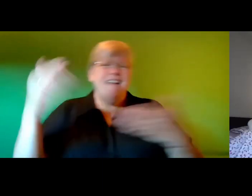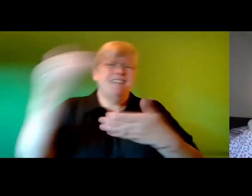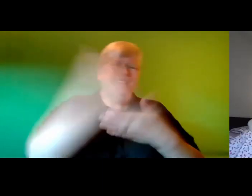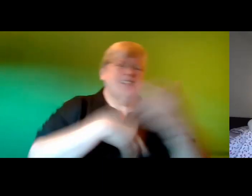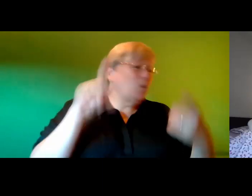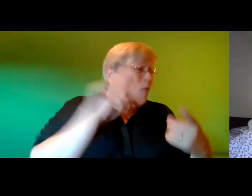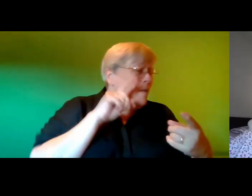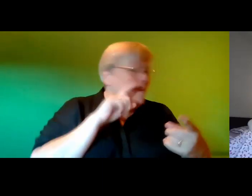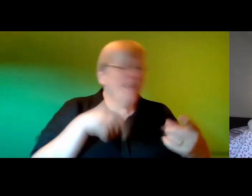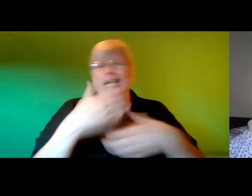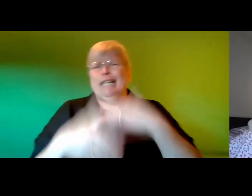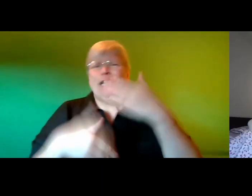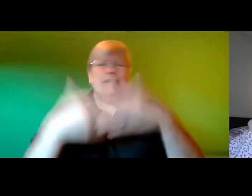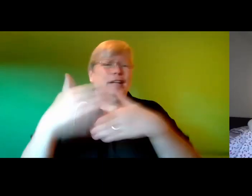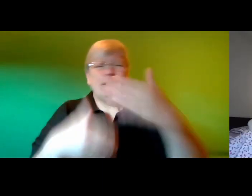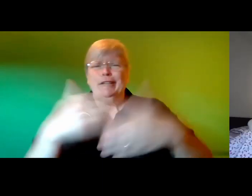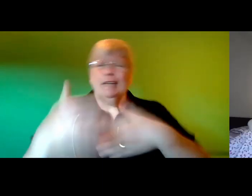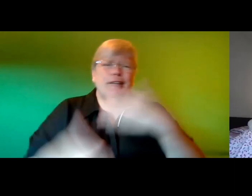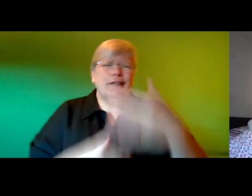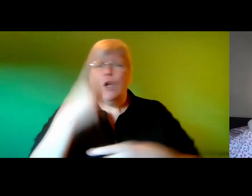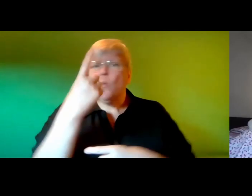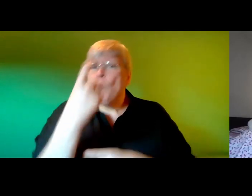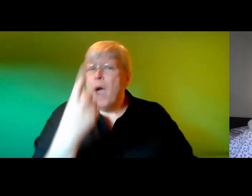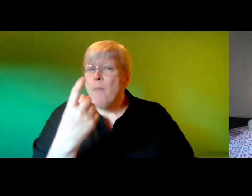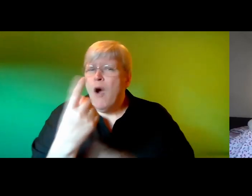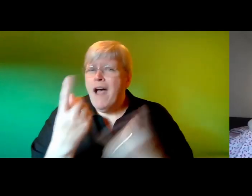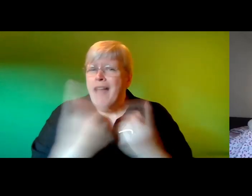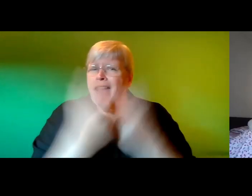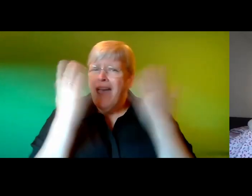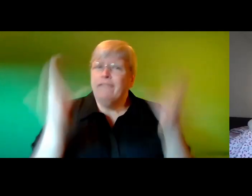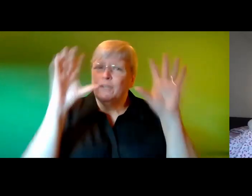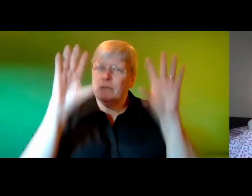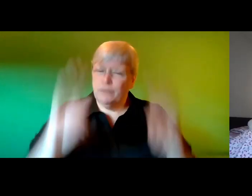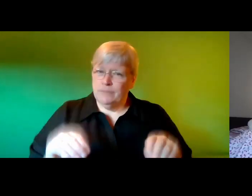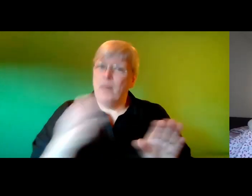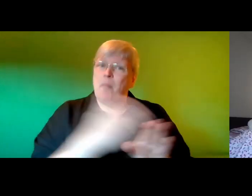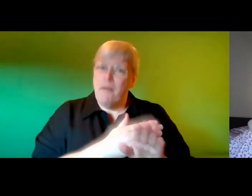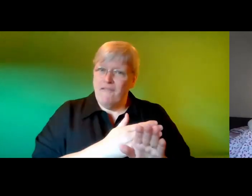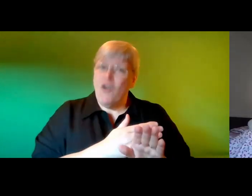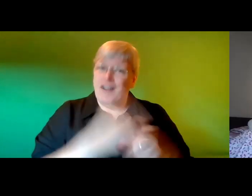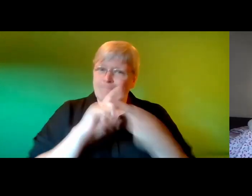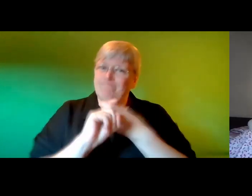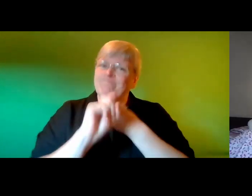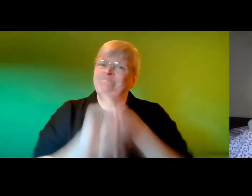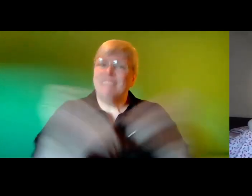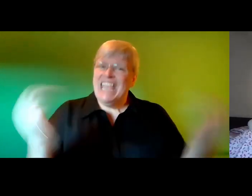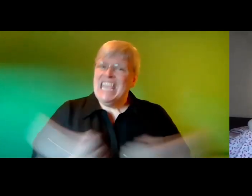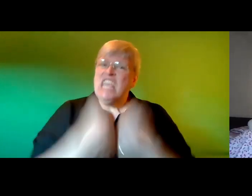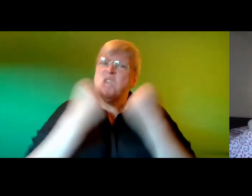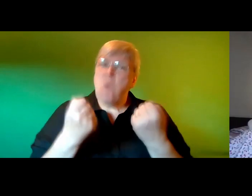came across there was only one more quest he had to complete before sealing his fate as a hero of the land